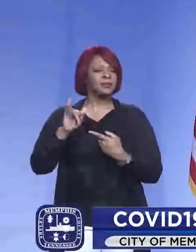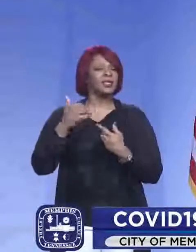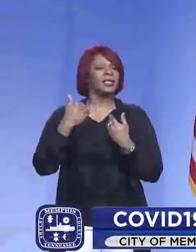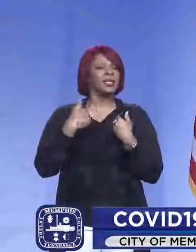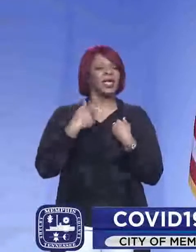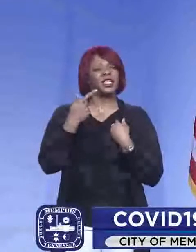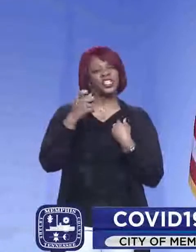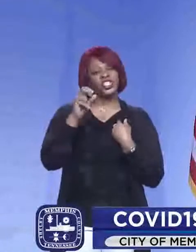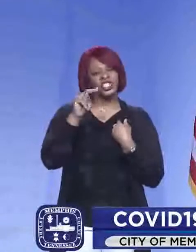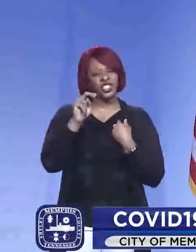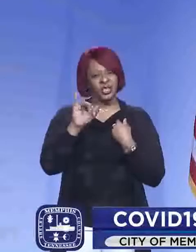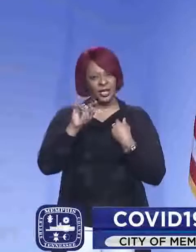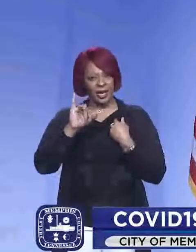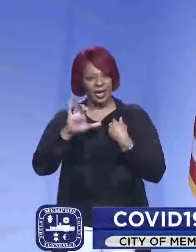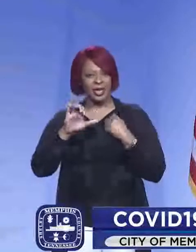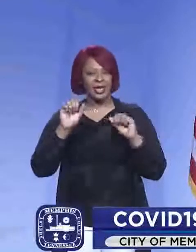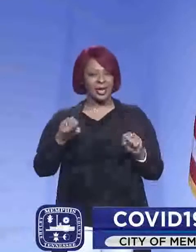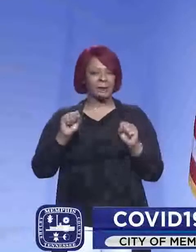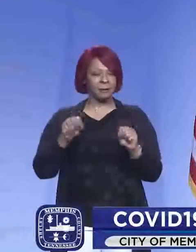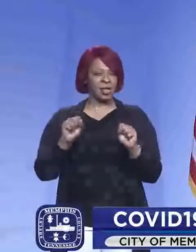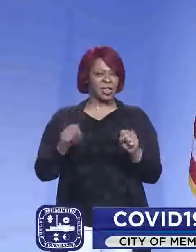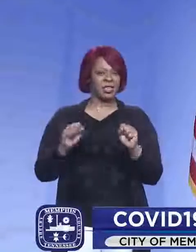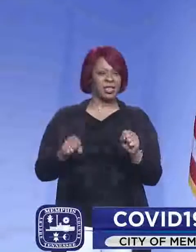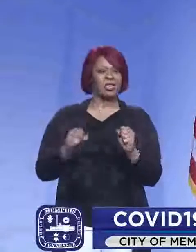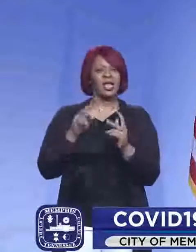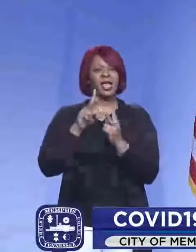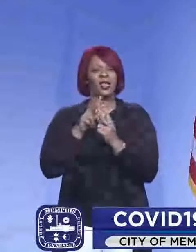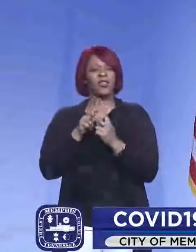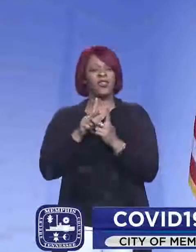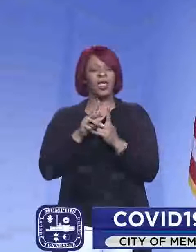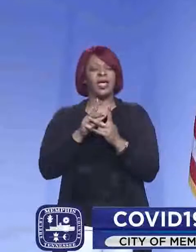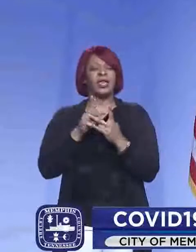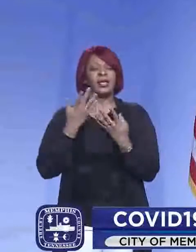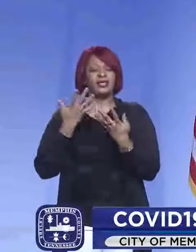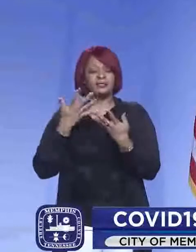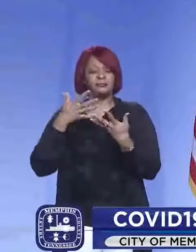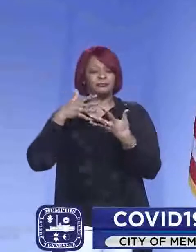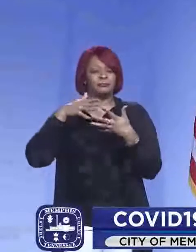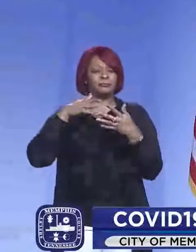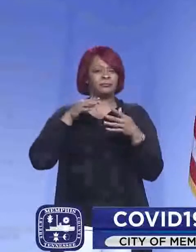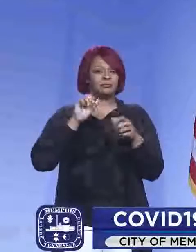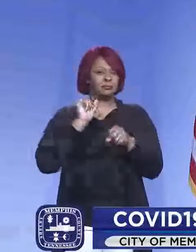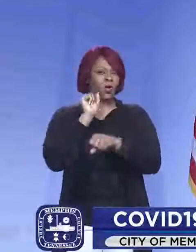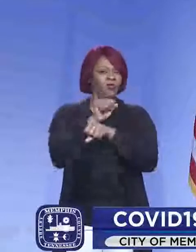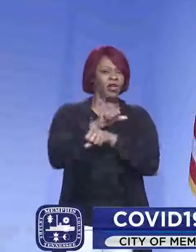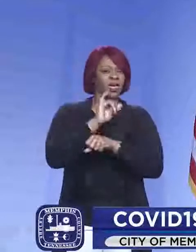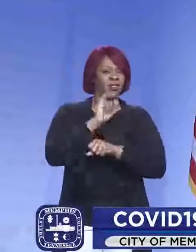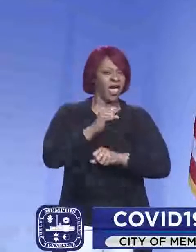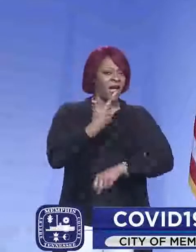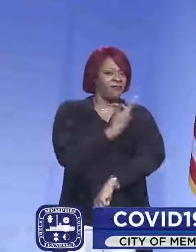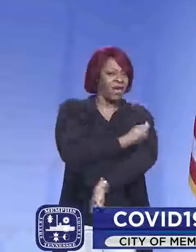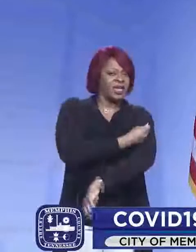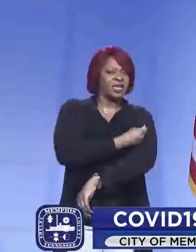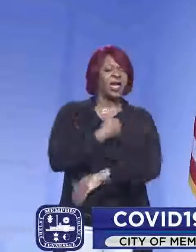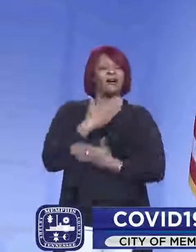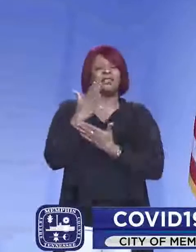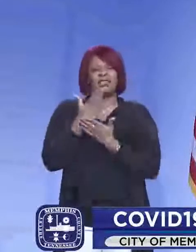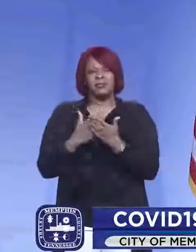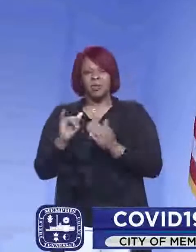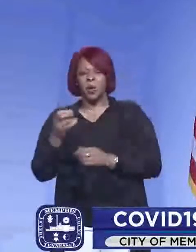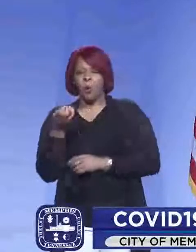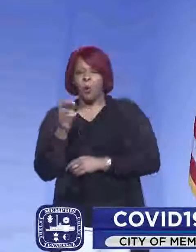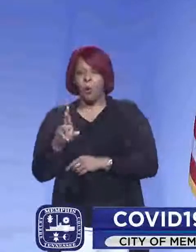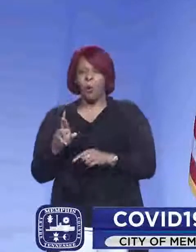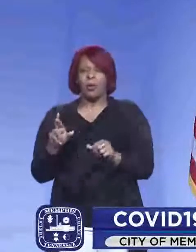have genetic capabilities to either evade the vaccine. There's a few of those in the world or